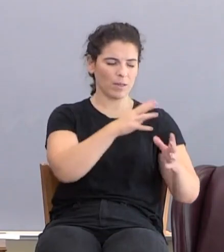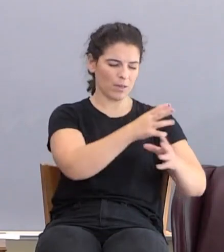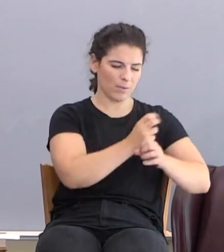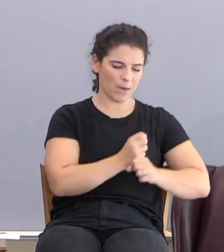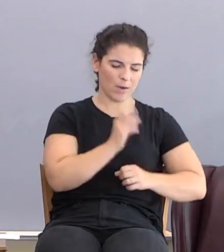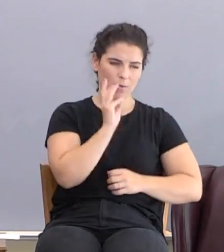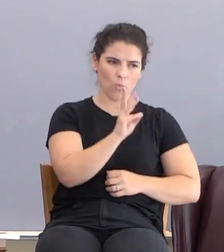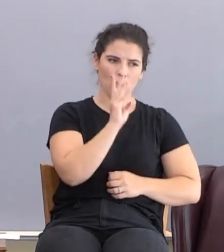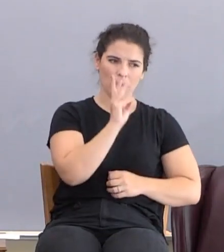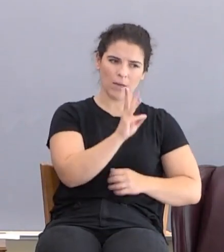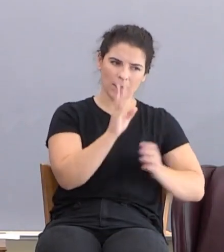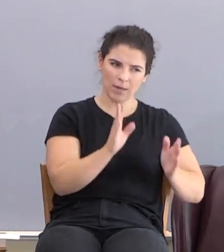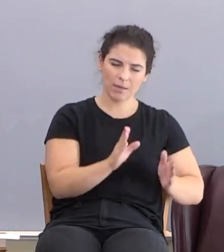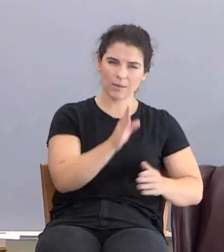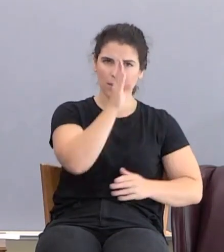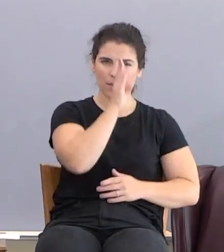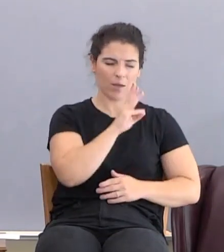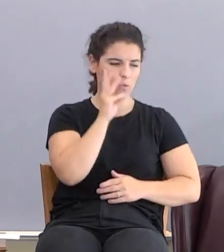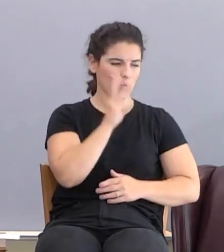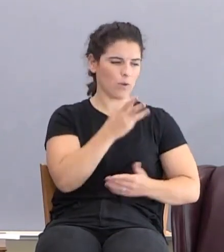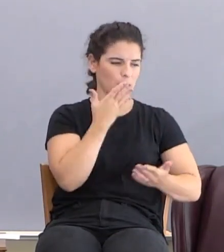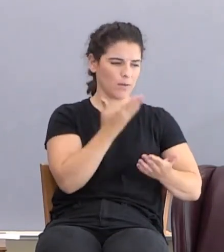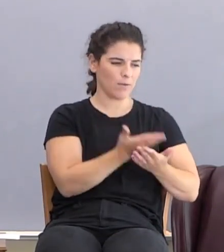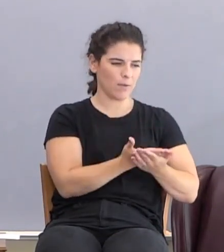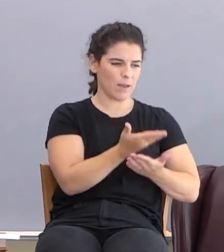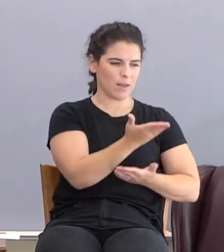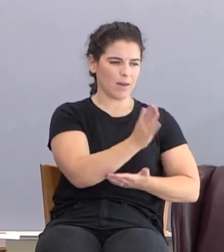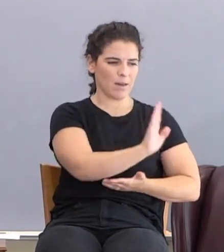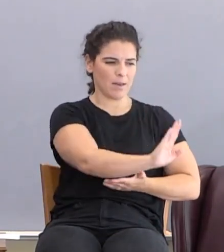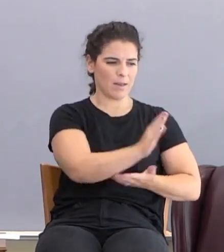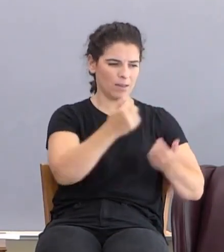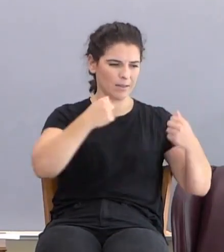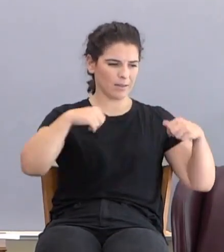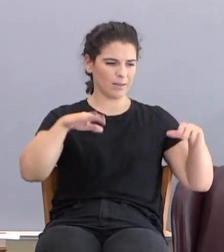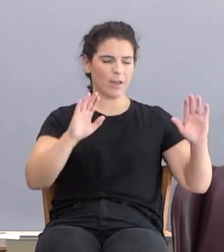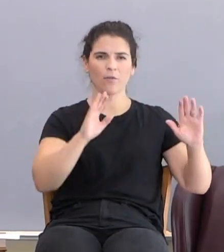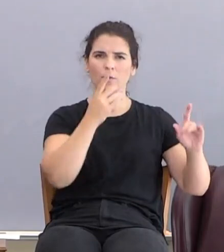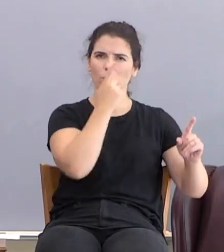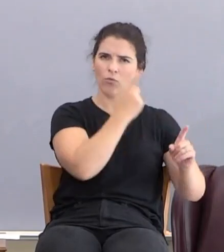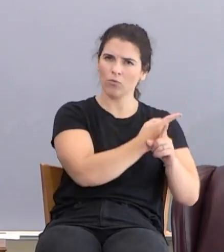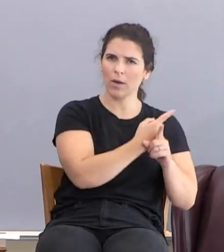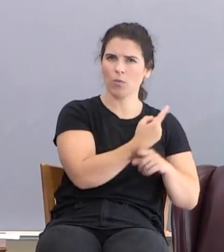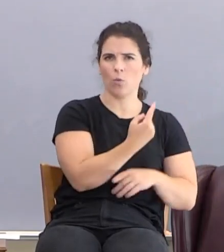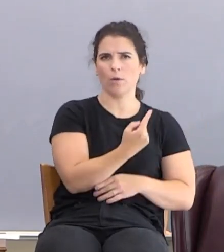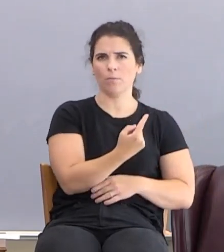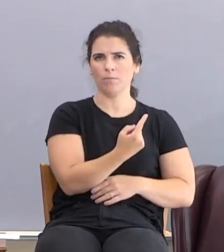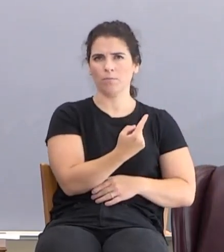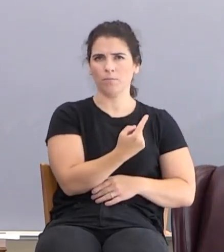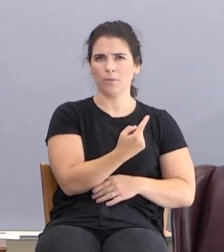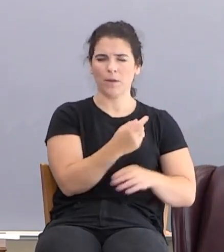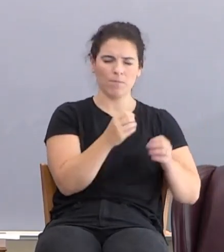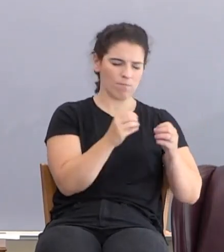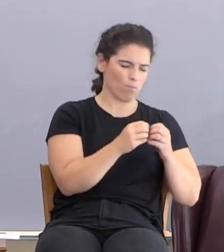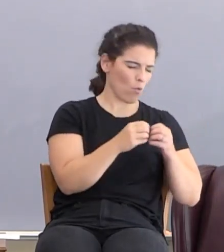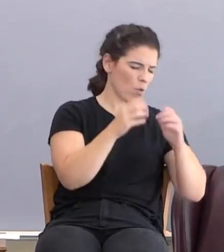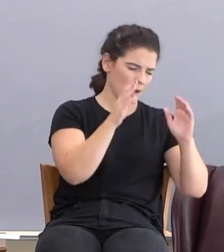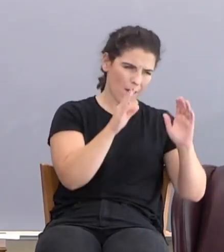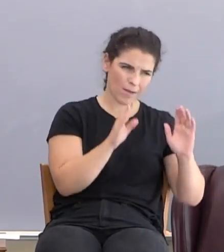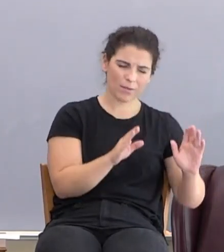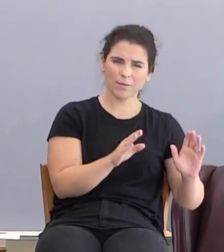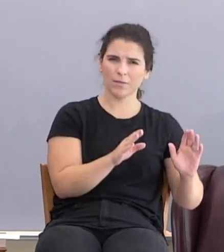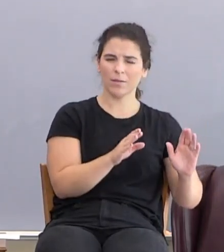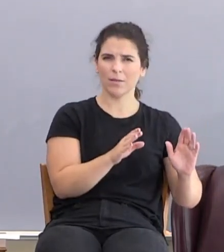God literally witnessed to the fact that his sacrifice was the right one. And he said it's more excellent.